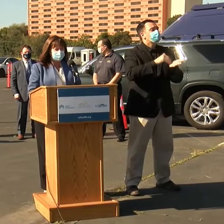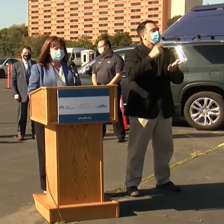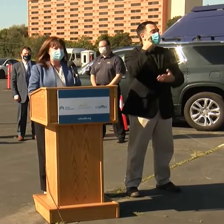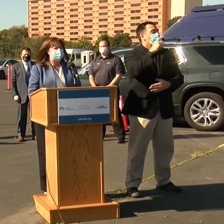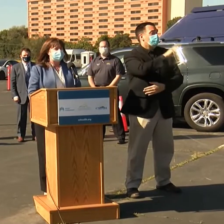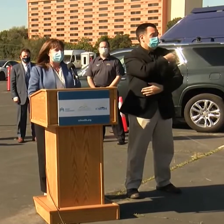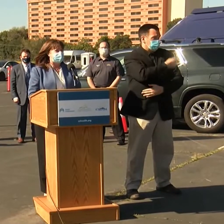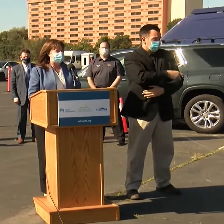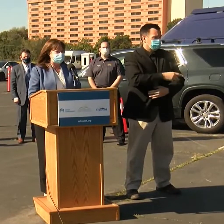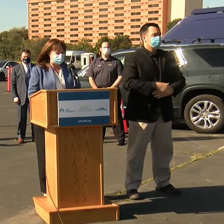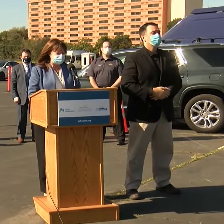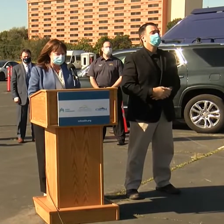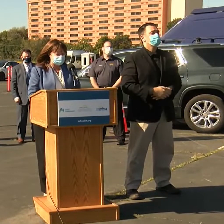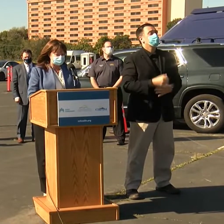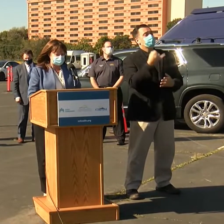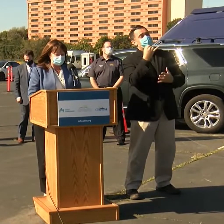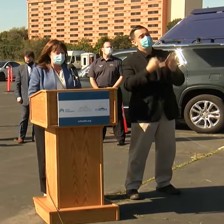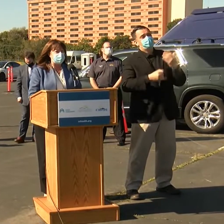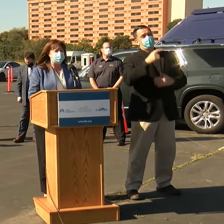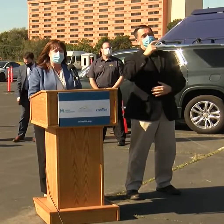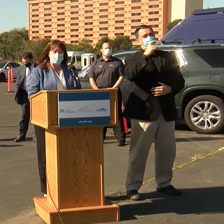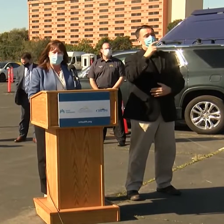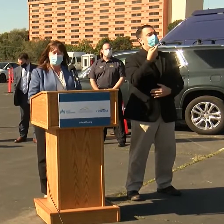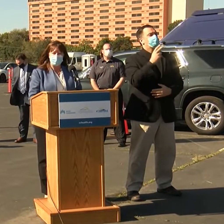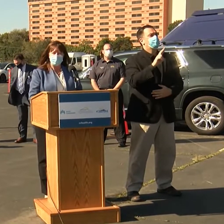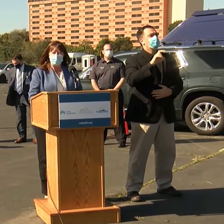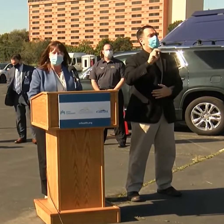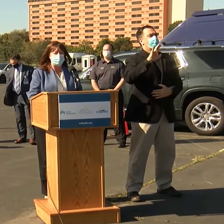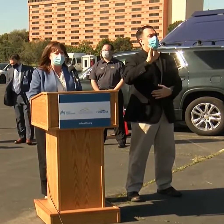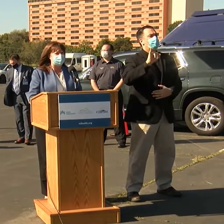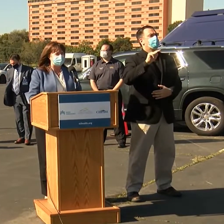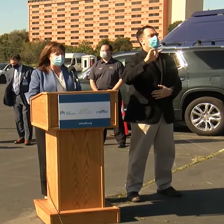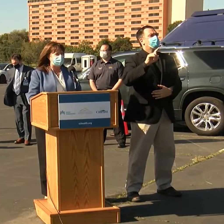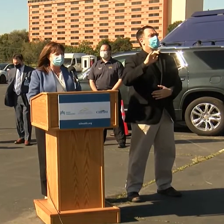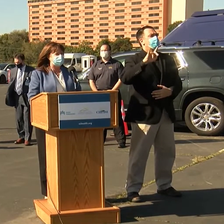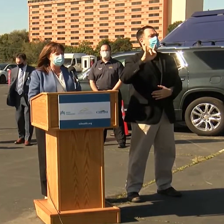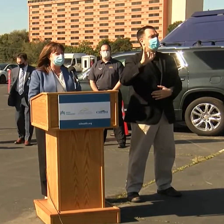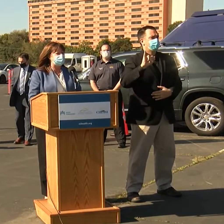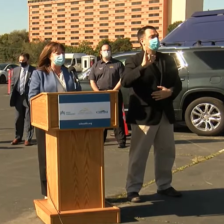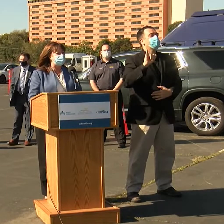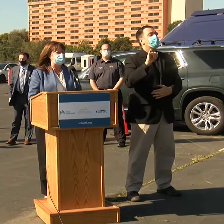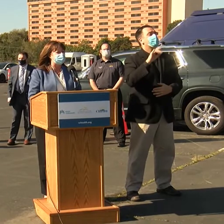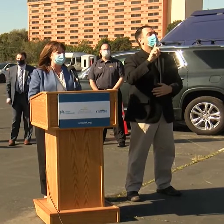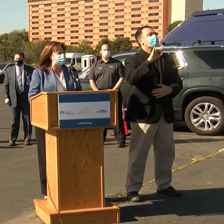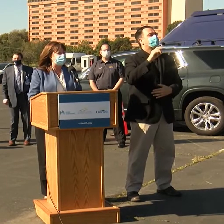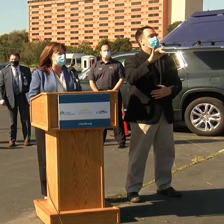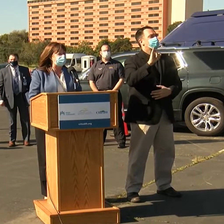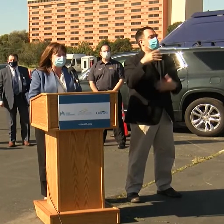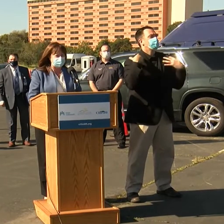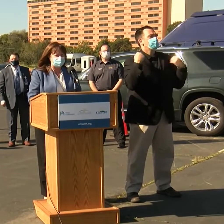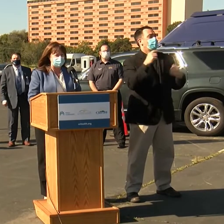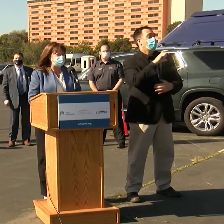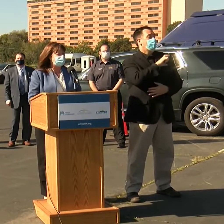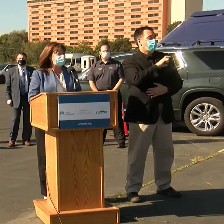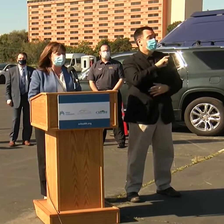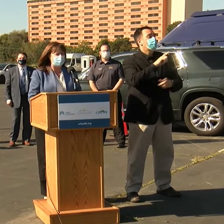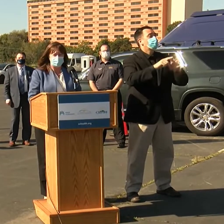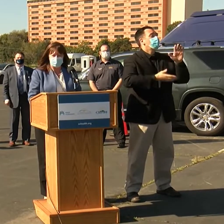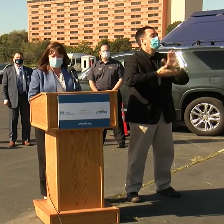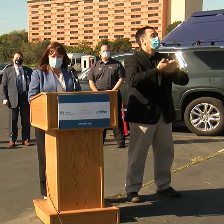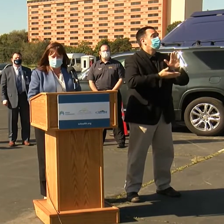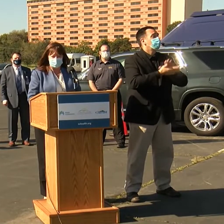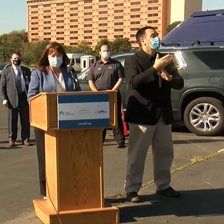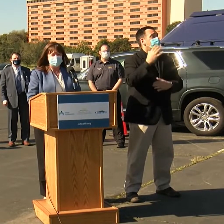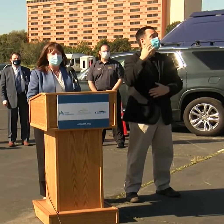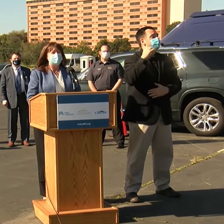Permanente. And last is Dr. Ori Zovelli, who is one of our Deputy Health Officers, but he is also the Operations Chief for our